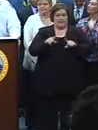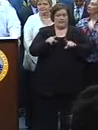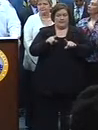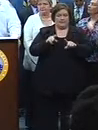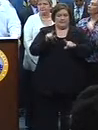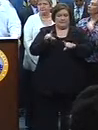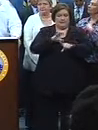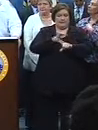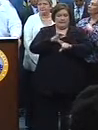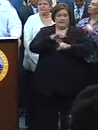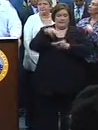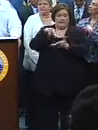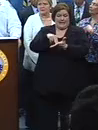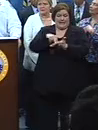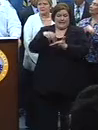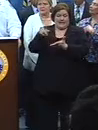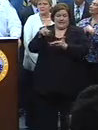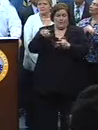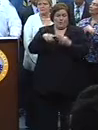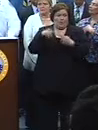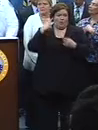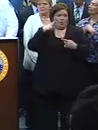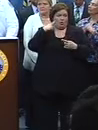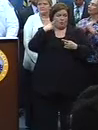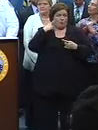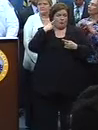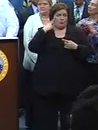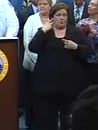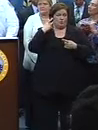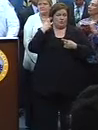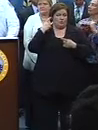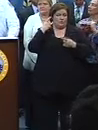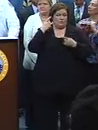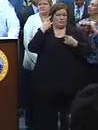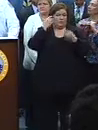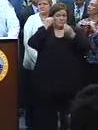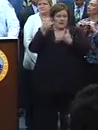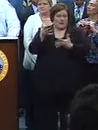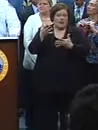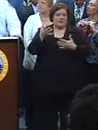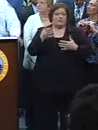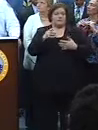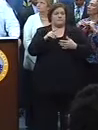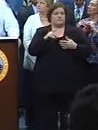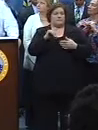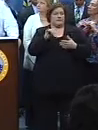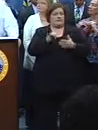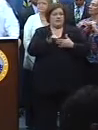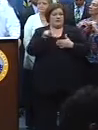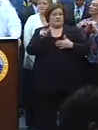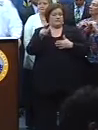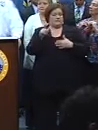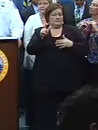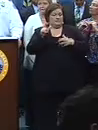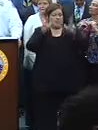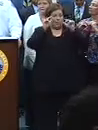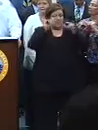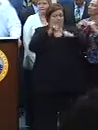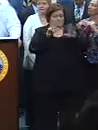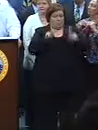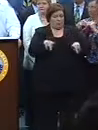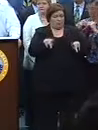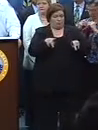Bienville in between that block when the call came out. And our mounted unit, which did a tremendous job, actually engaged